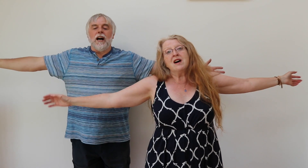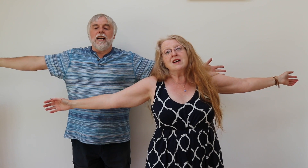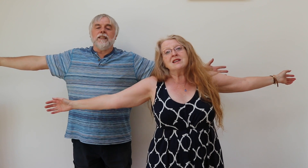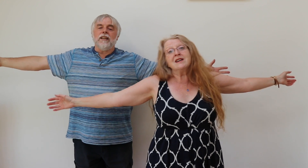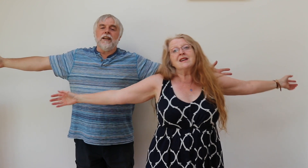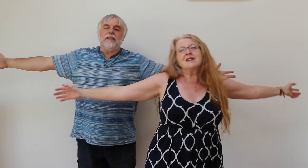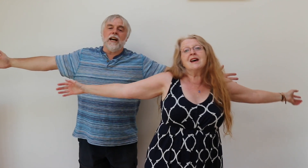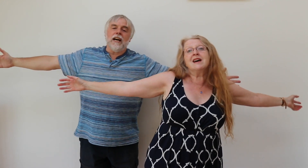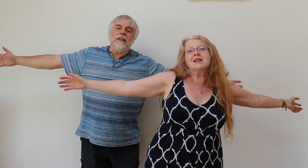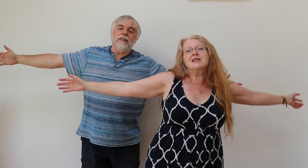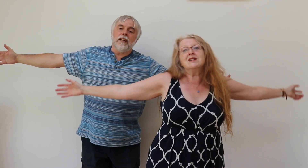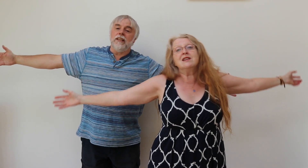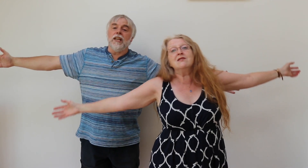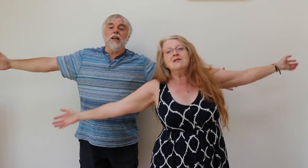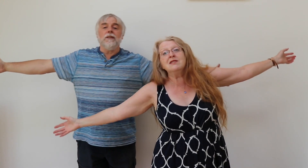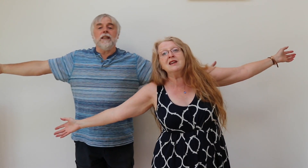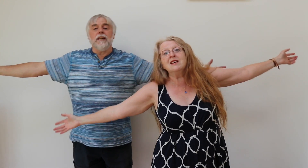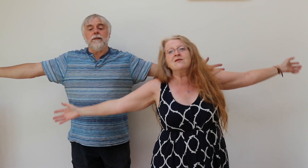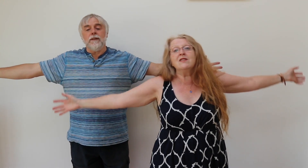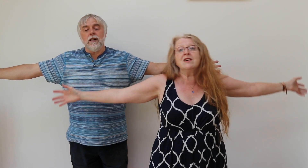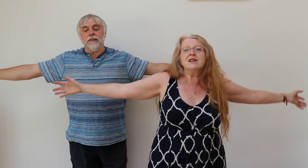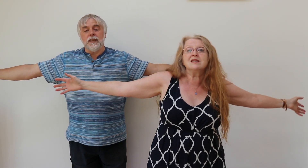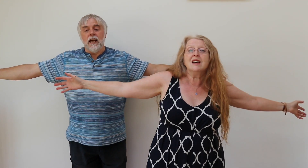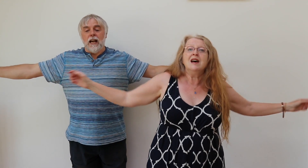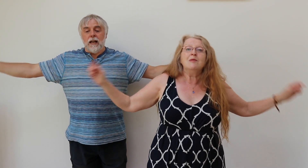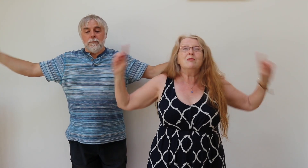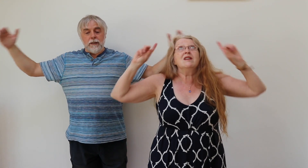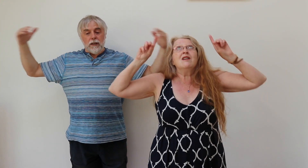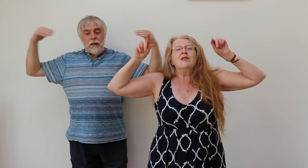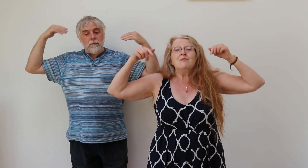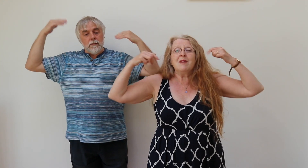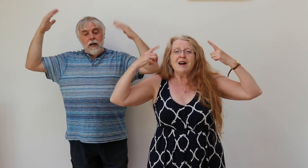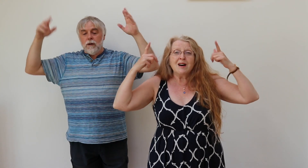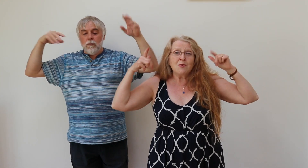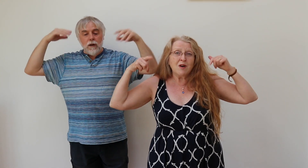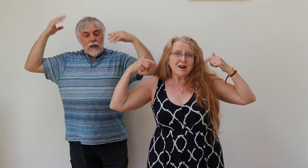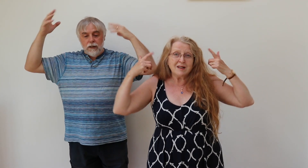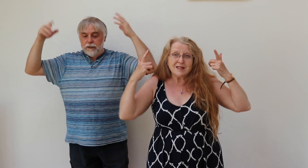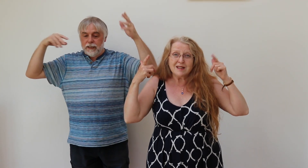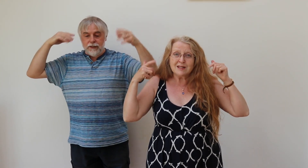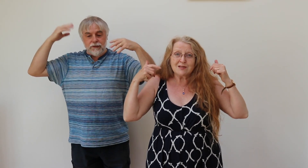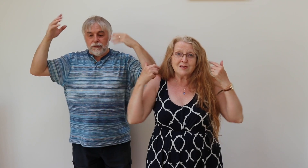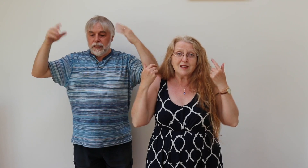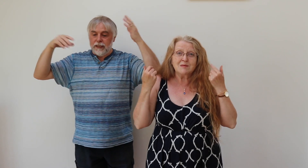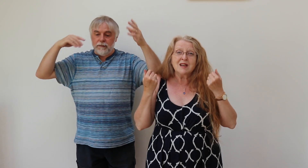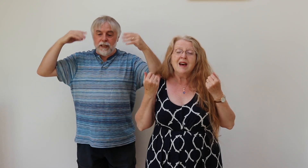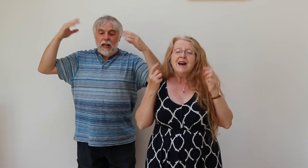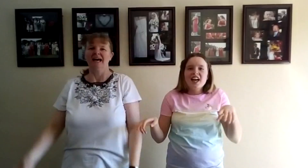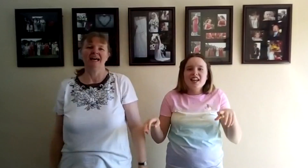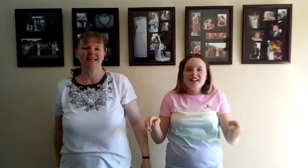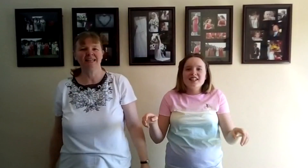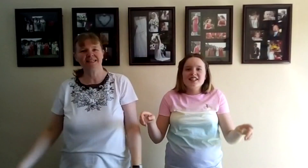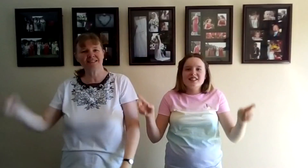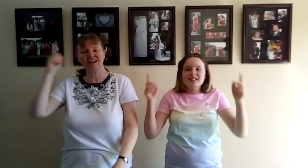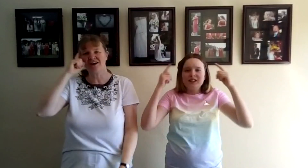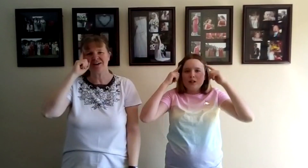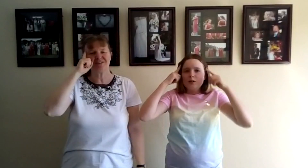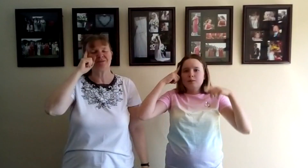wider than the universe And beyond my wildest dreams And He's known